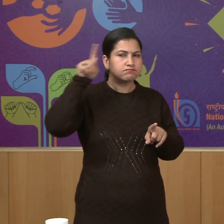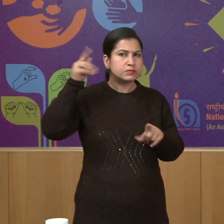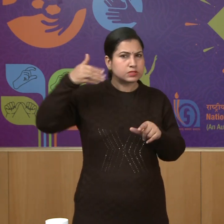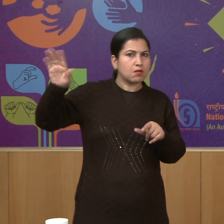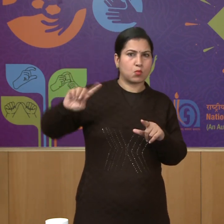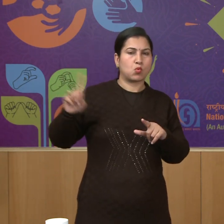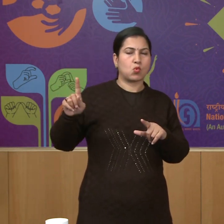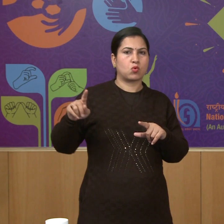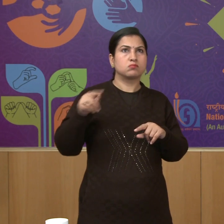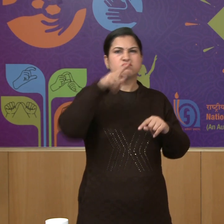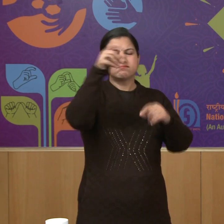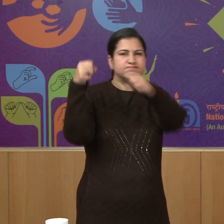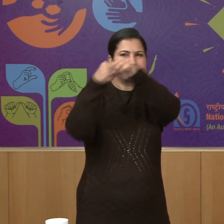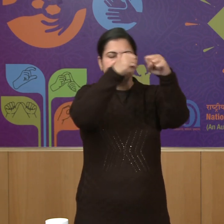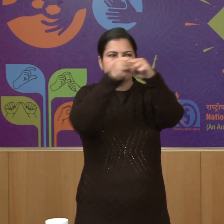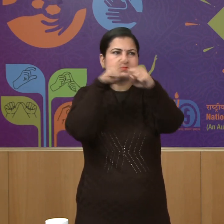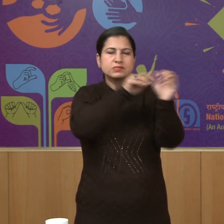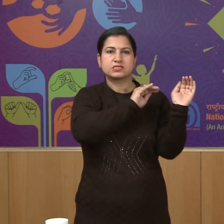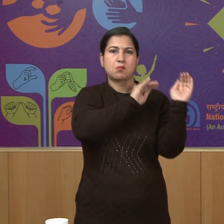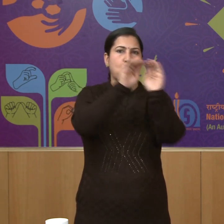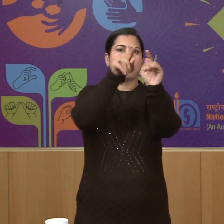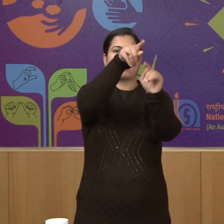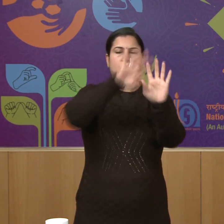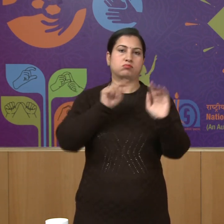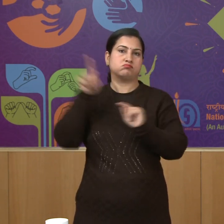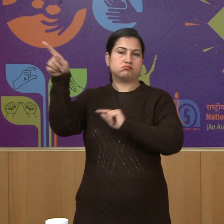so they also supported the British